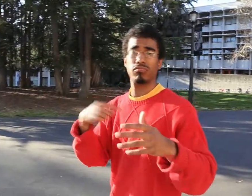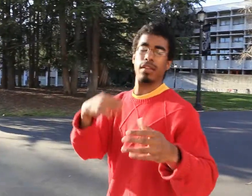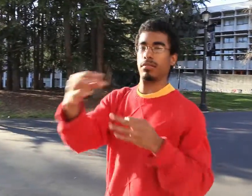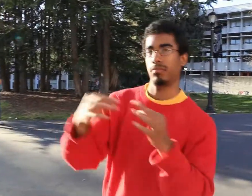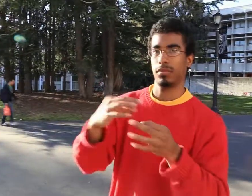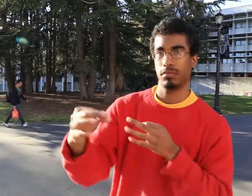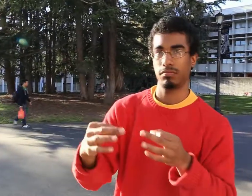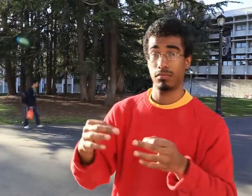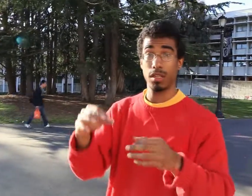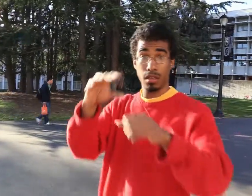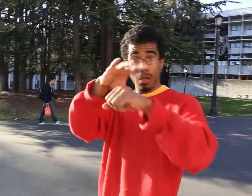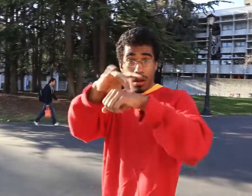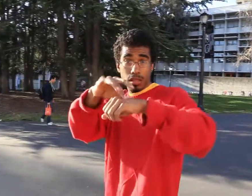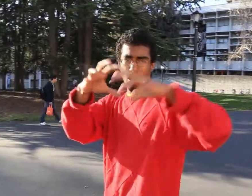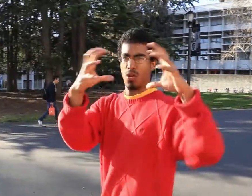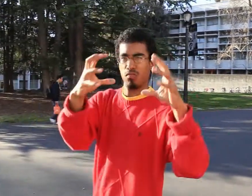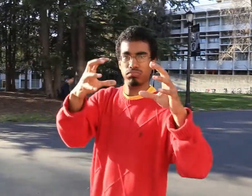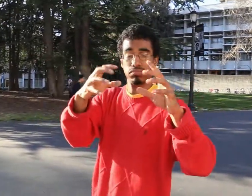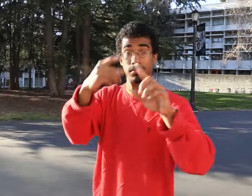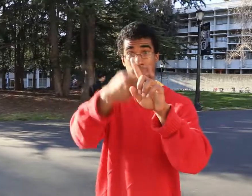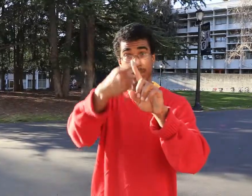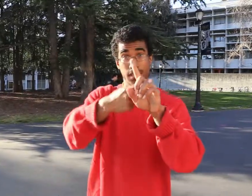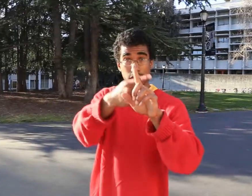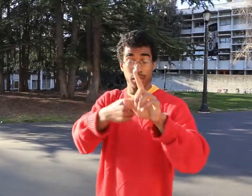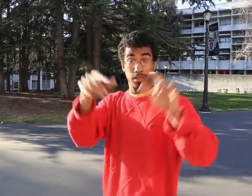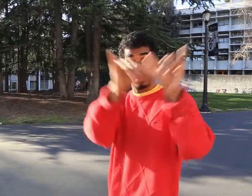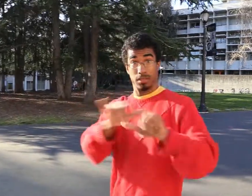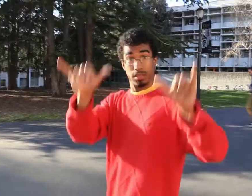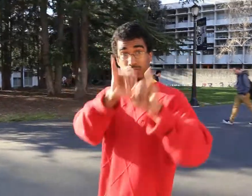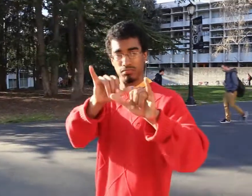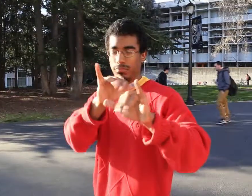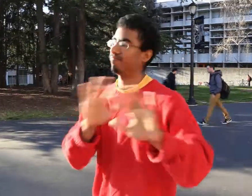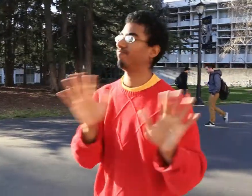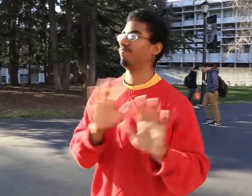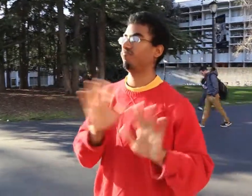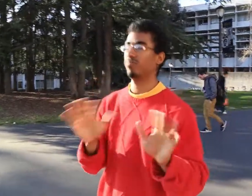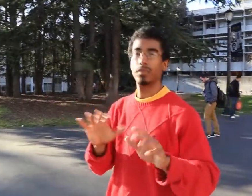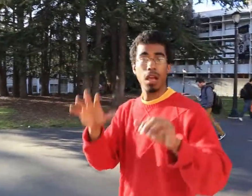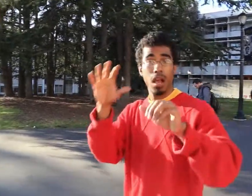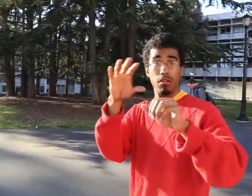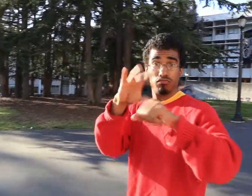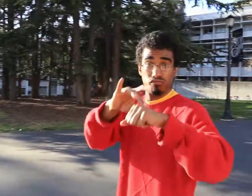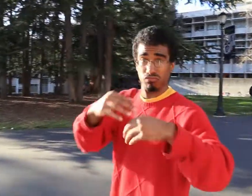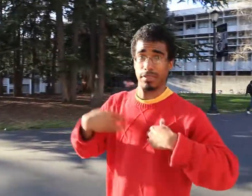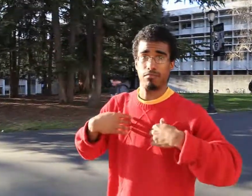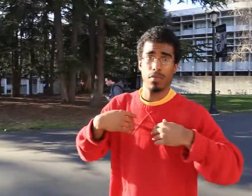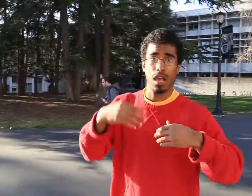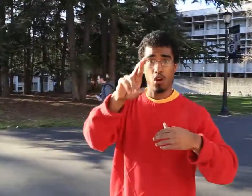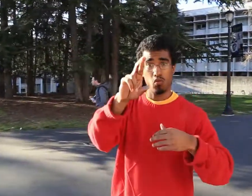I'll explain some more. The Earth, its temperature is not the same all around. The Earth has